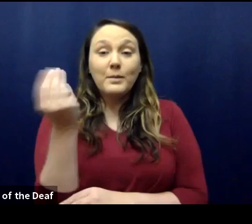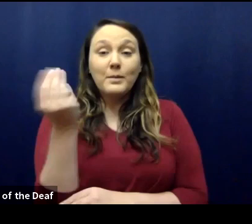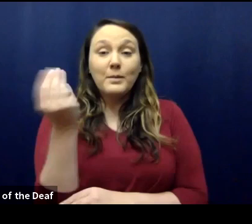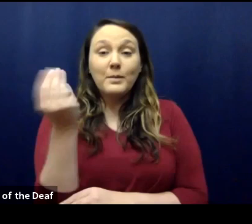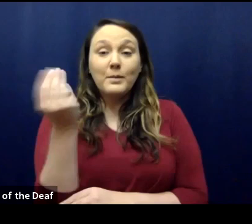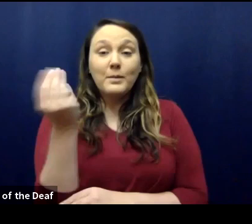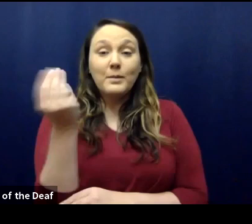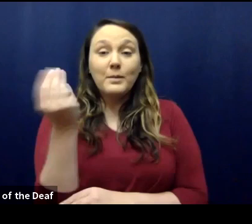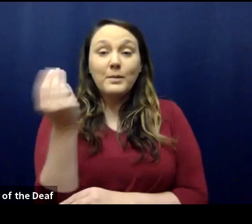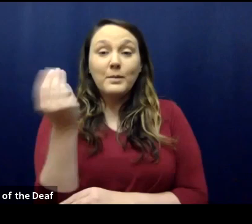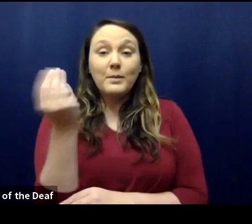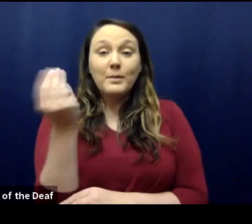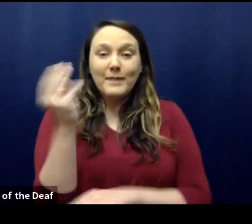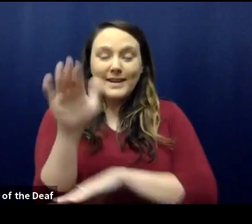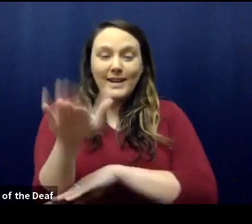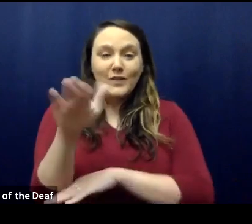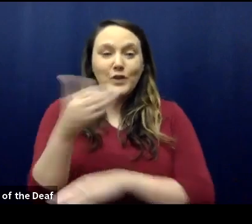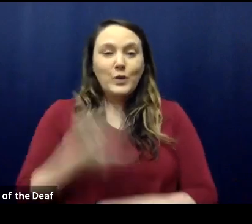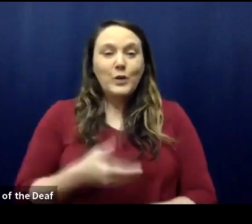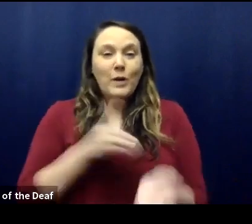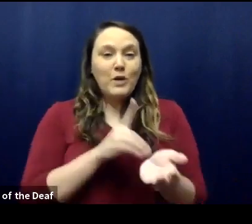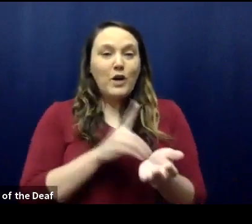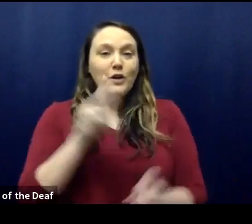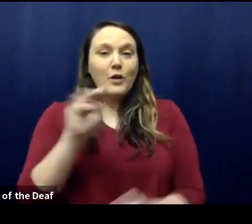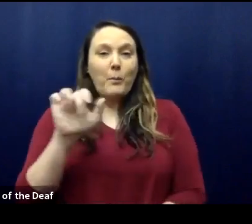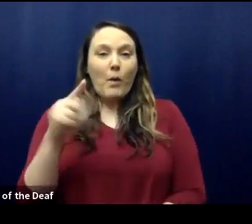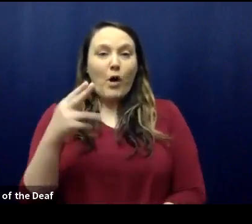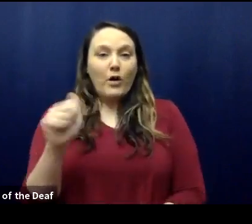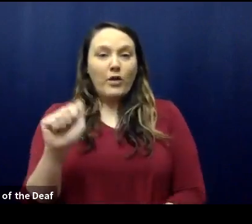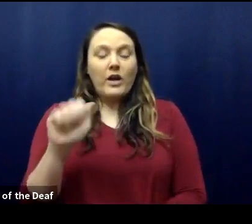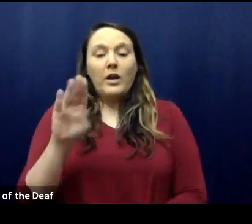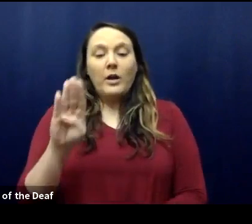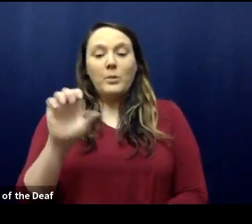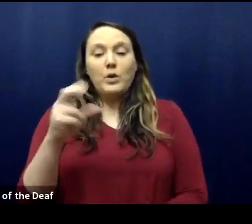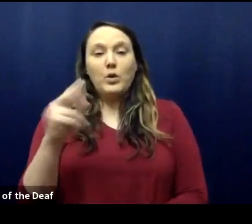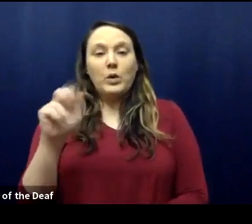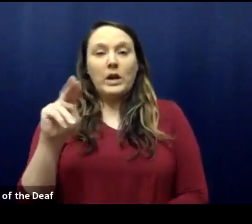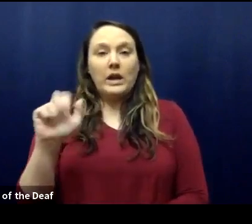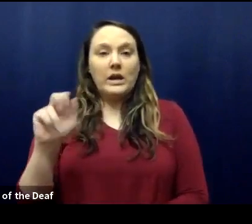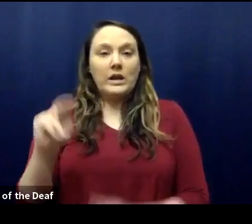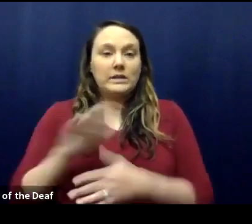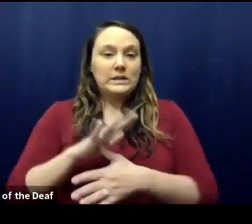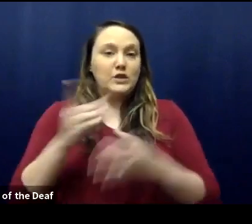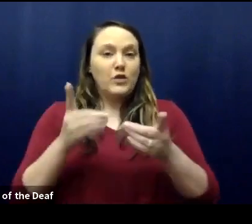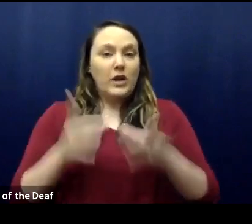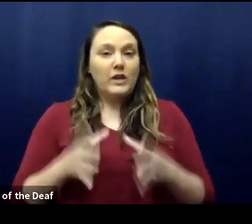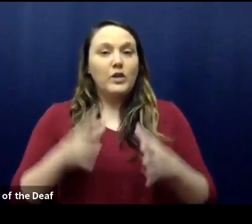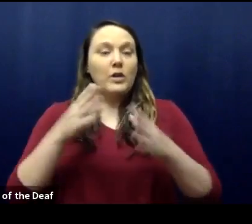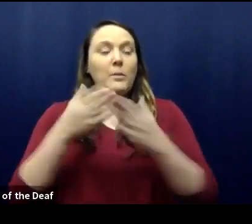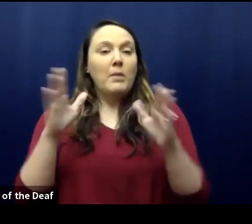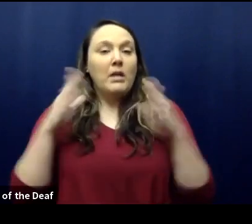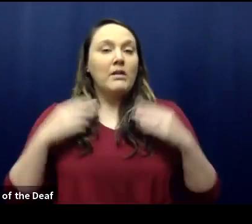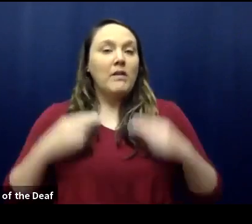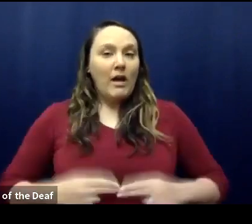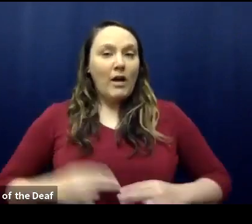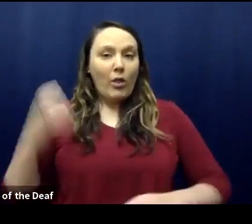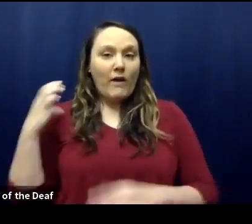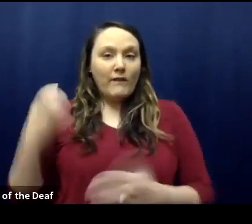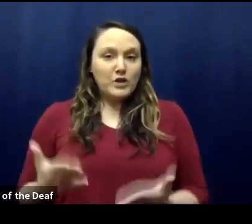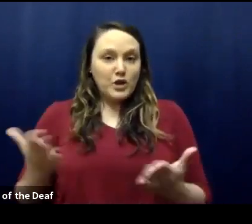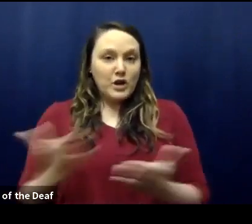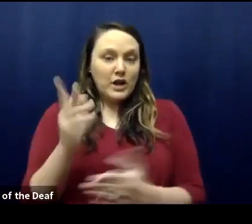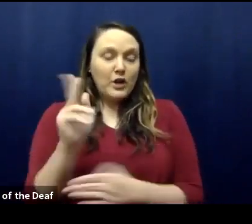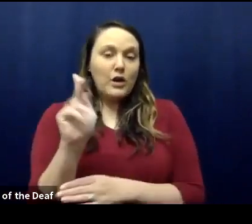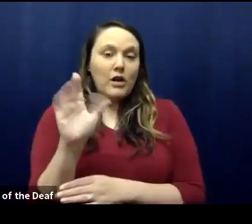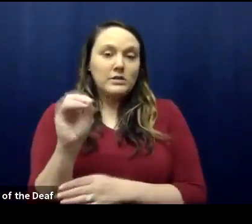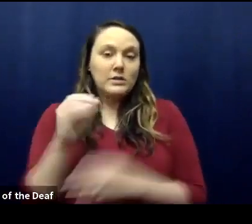Good Monday afternoon. I'm Dr. Martha Buchanan, Senior Director and Public Health Officer here at the Knox County Health Department. Our moment of gratitude